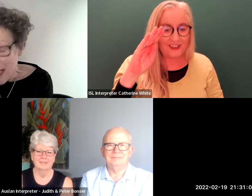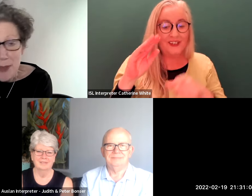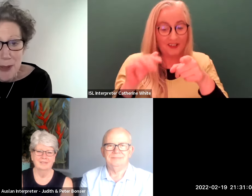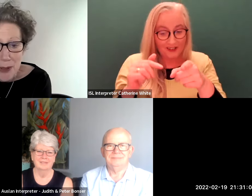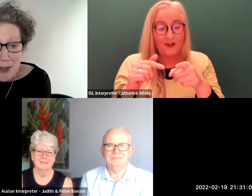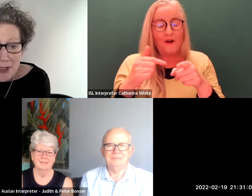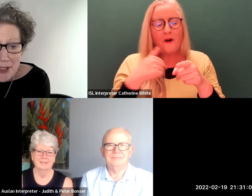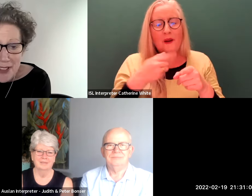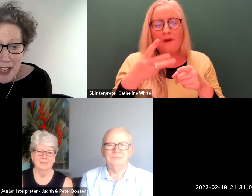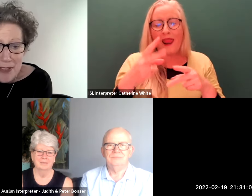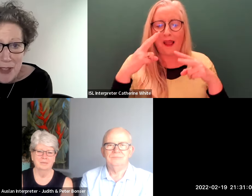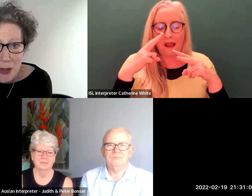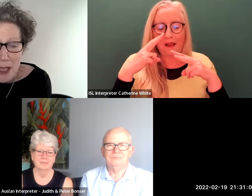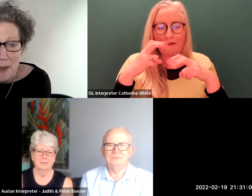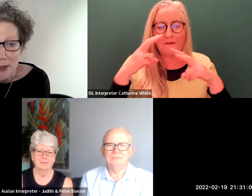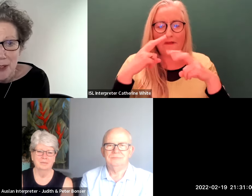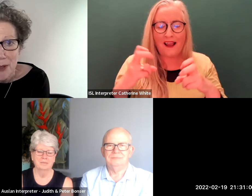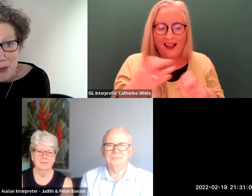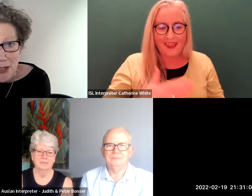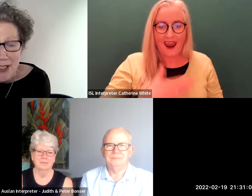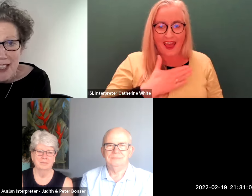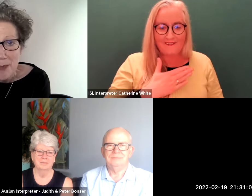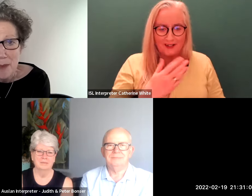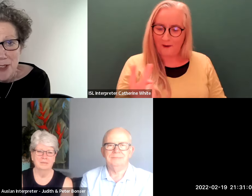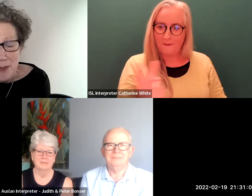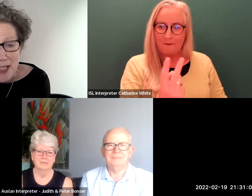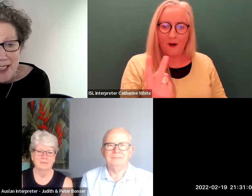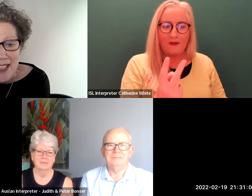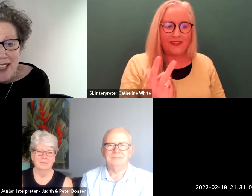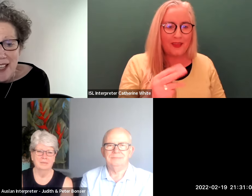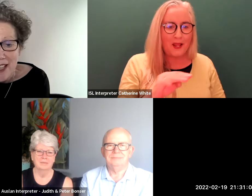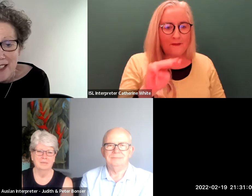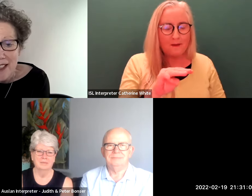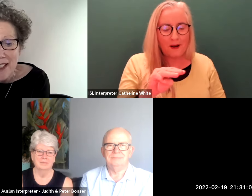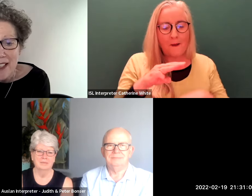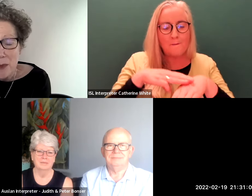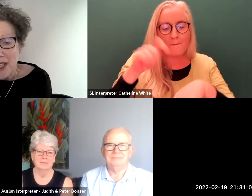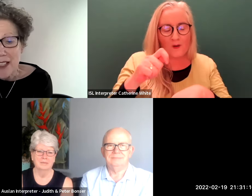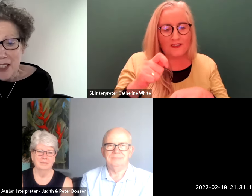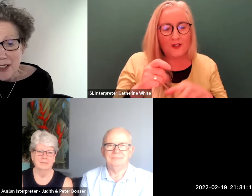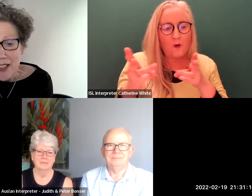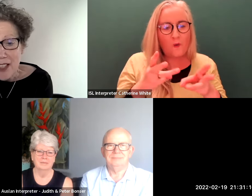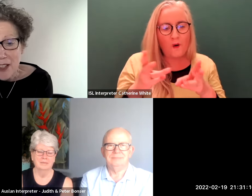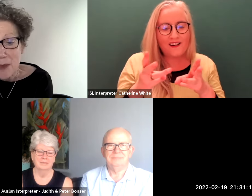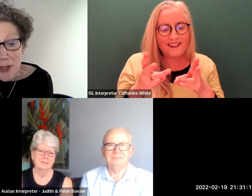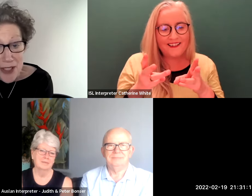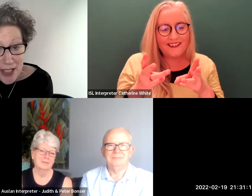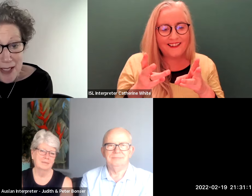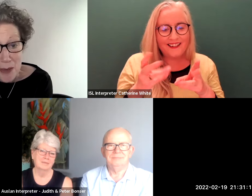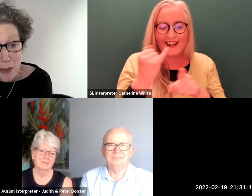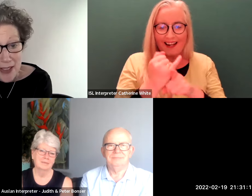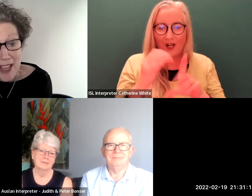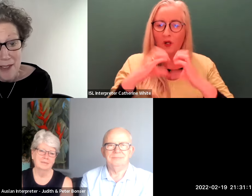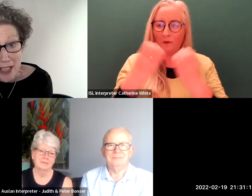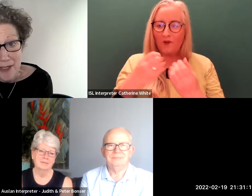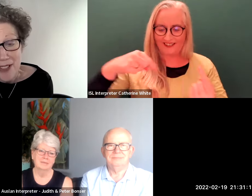explore the lives of two people whose work has been predominantly in within communities